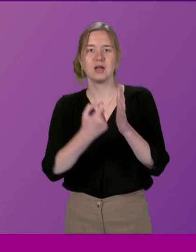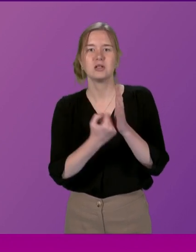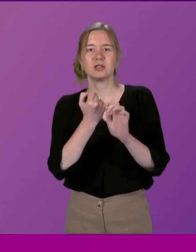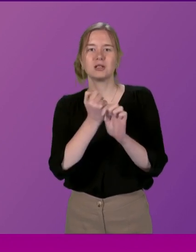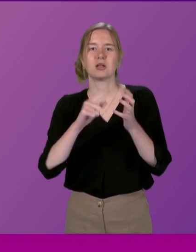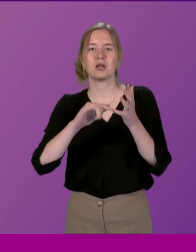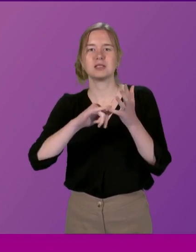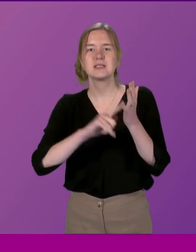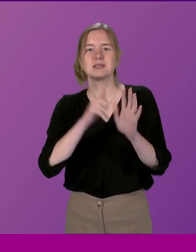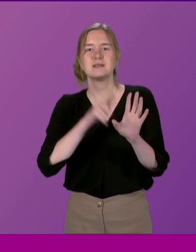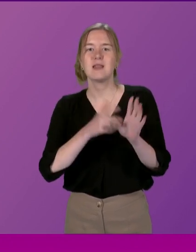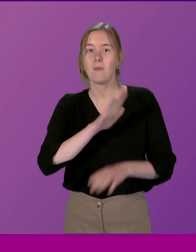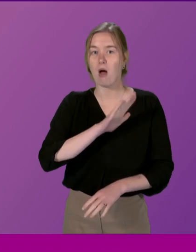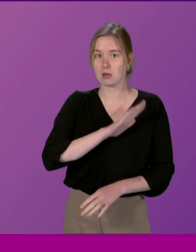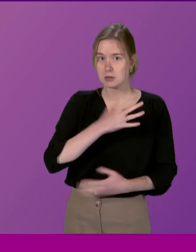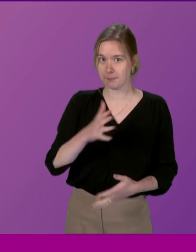Minister